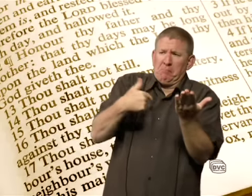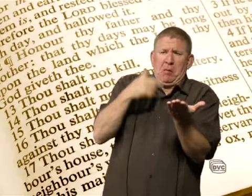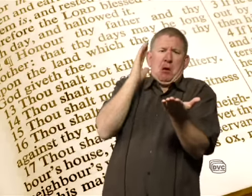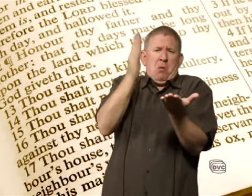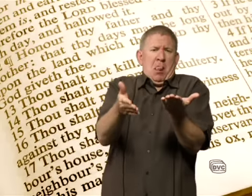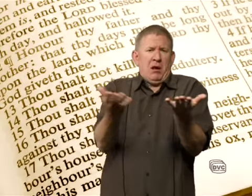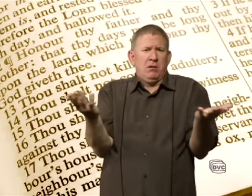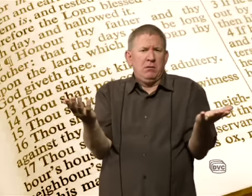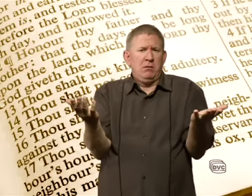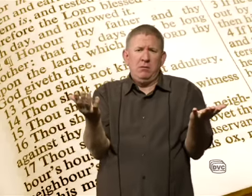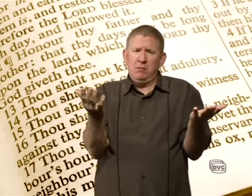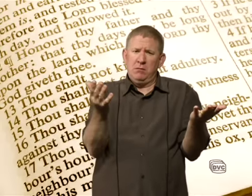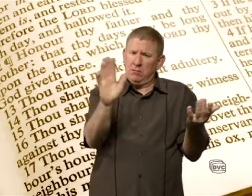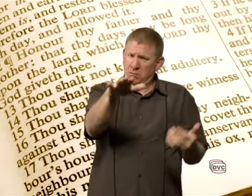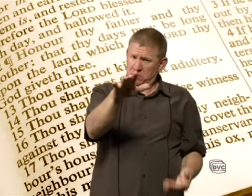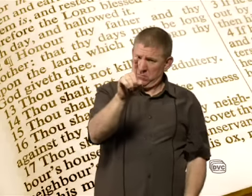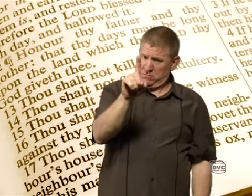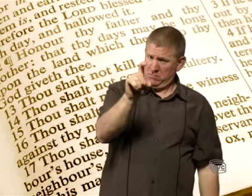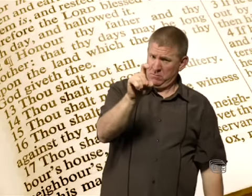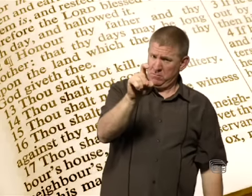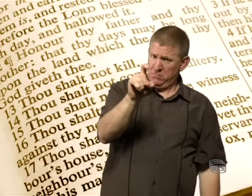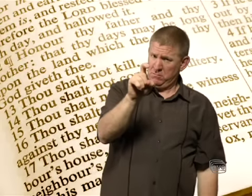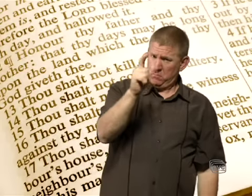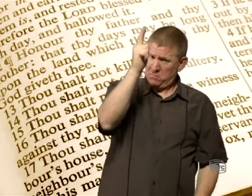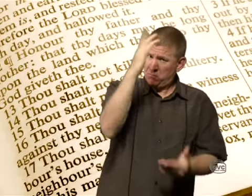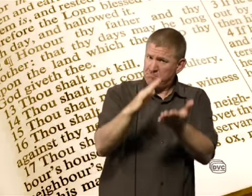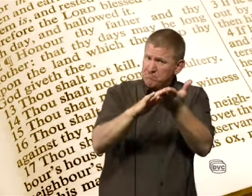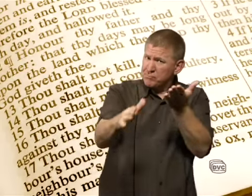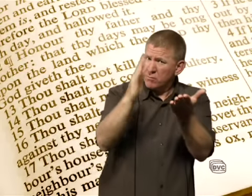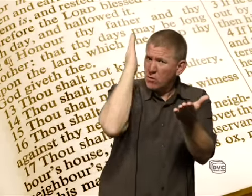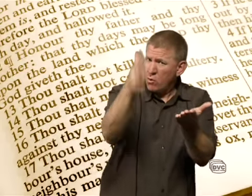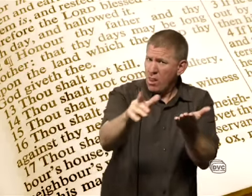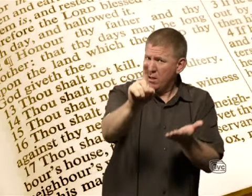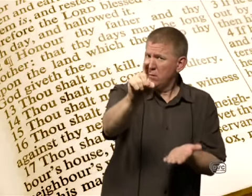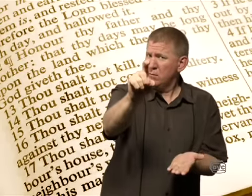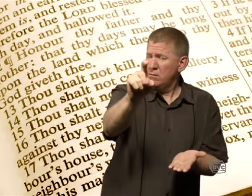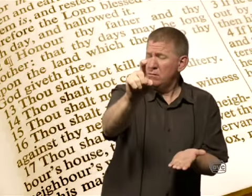me. I'll be all right. Are you sure about that? God will forgive you for all that?